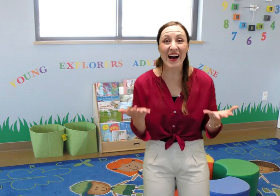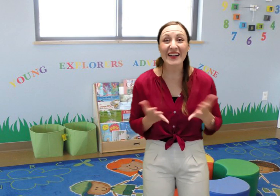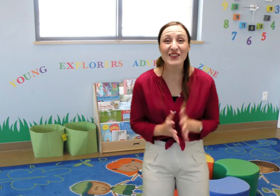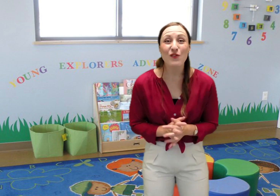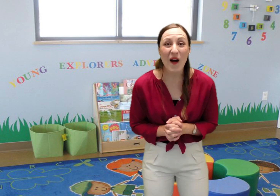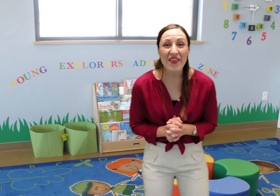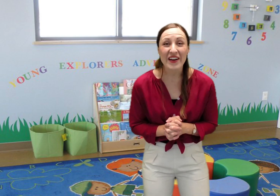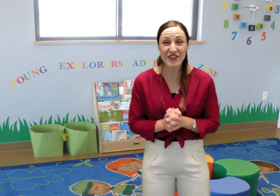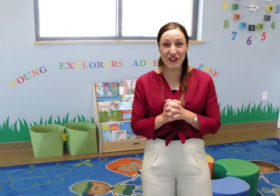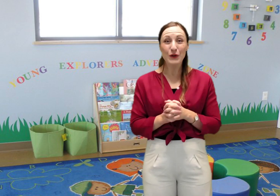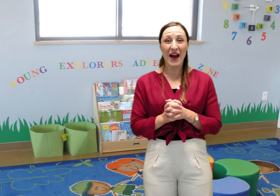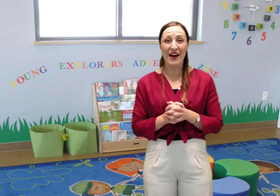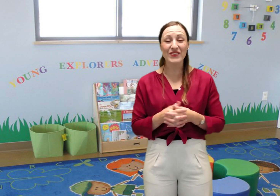kind of weather do you have